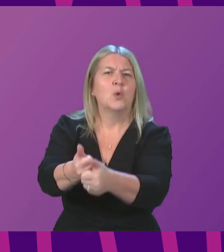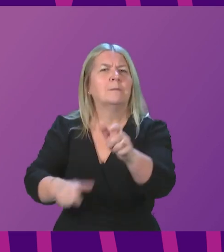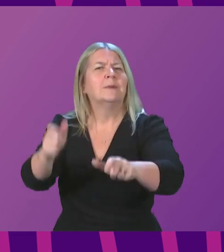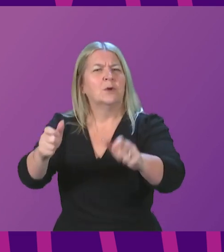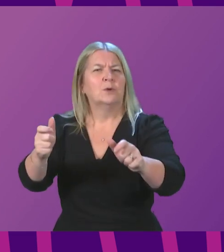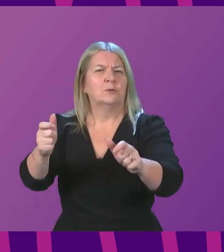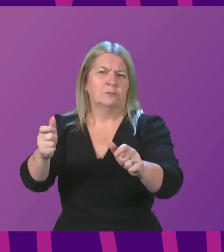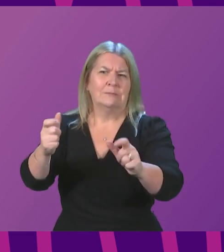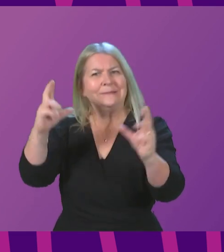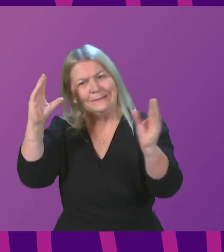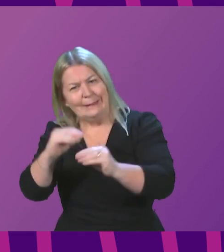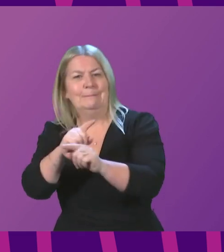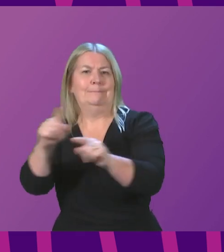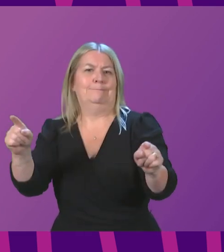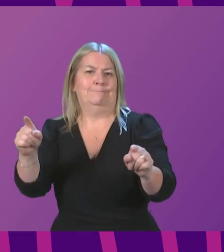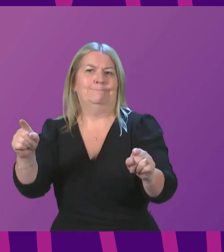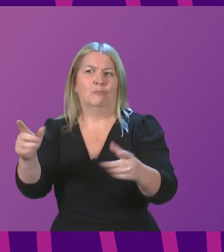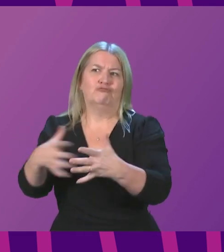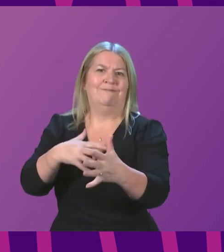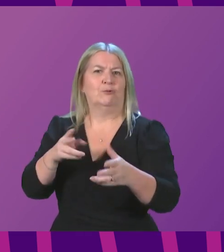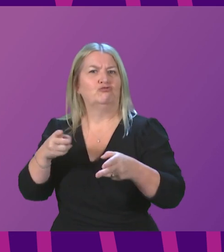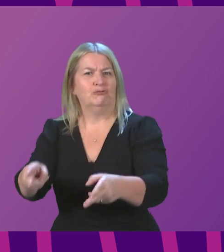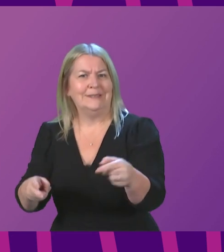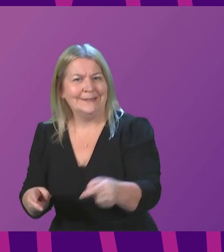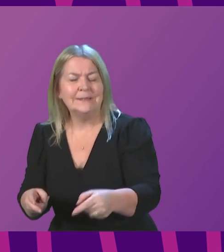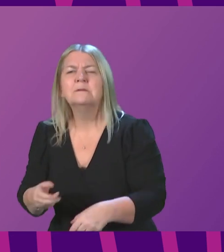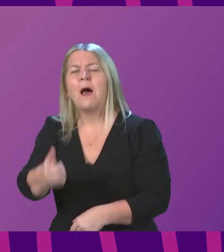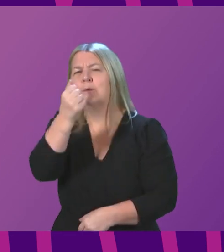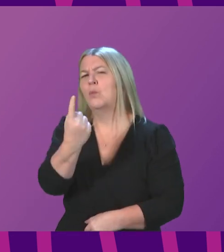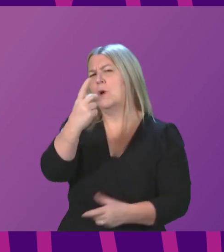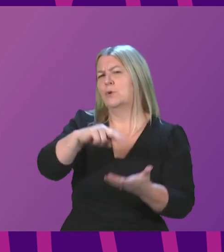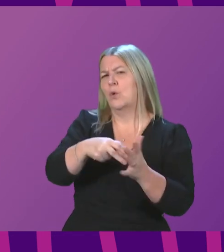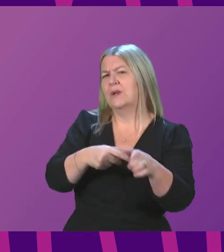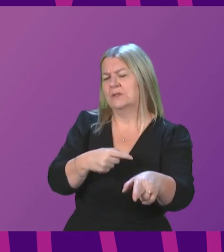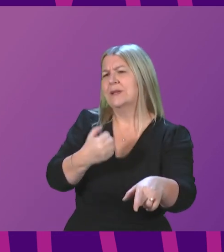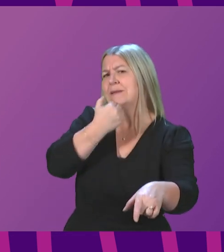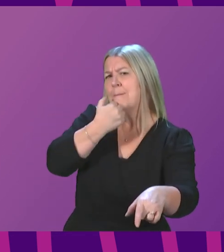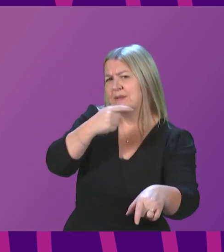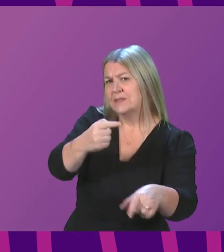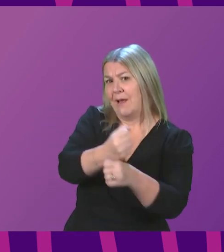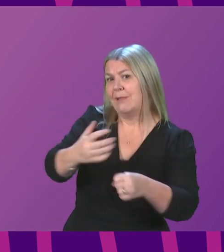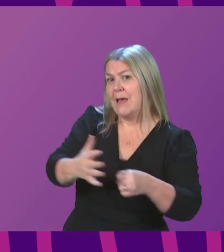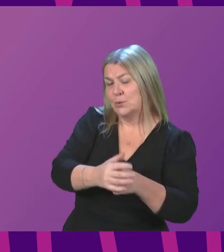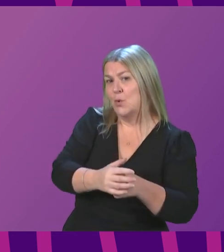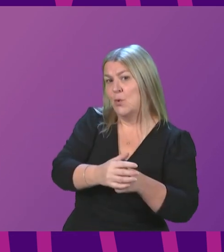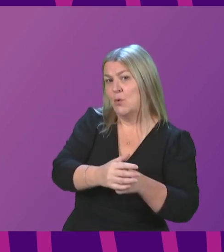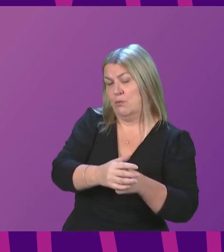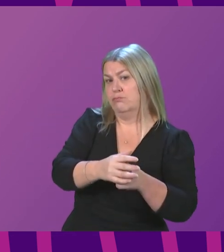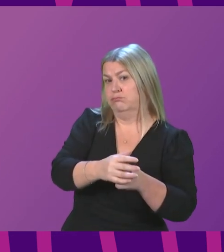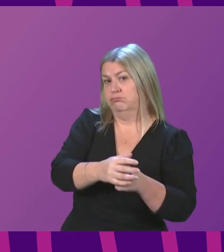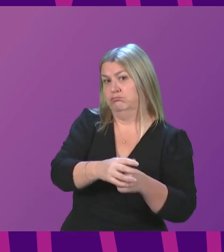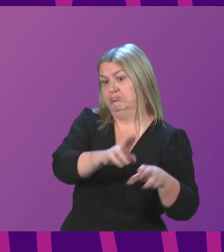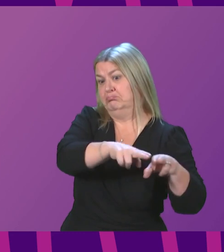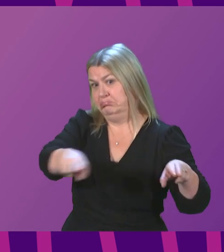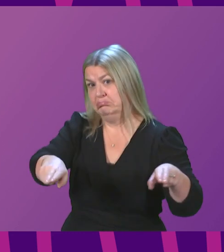only a couple of weeks ago, one of those organisations itself made the point that the numbers rough sleeping in the city of Glasgow, home to both Anna